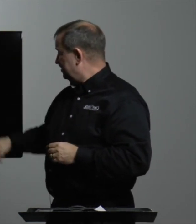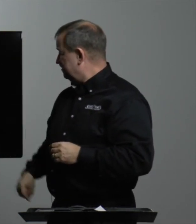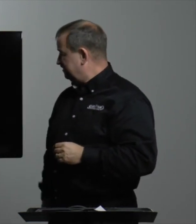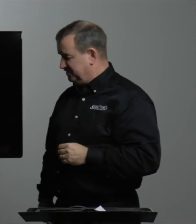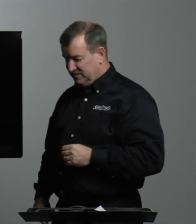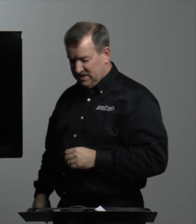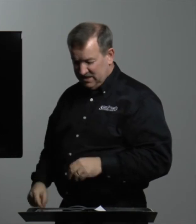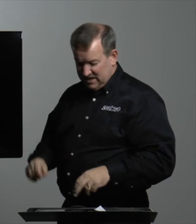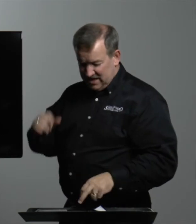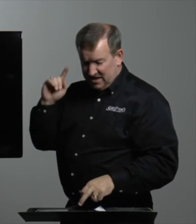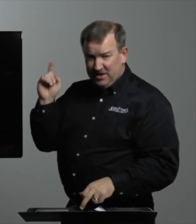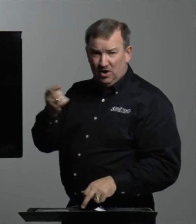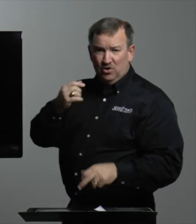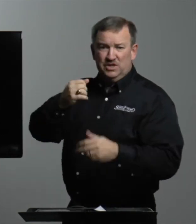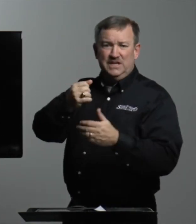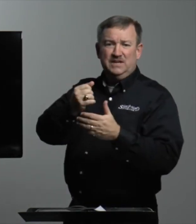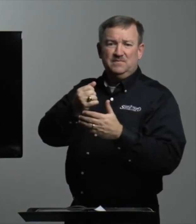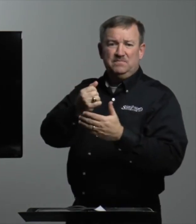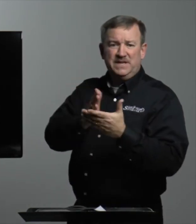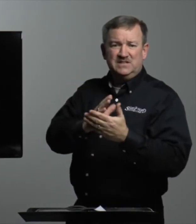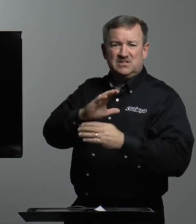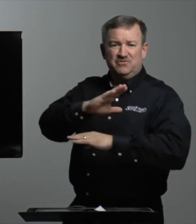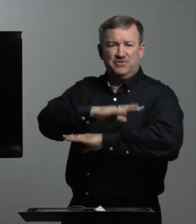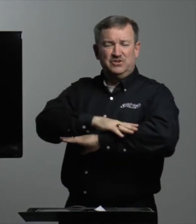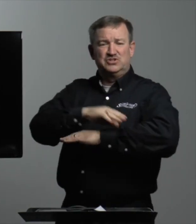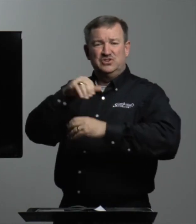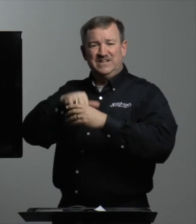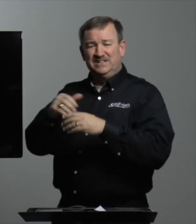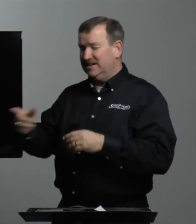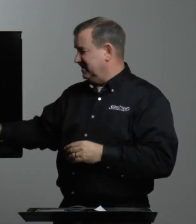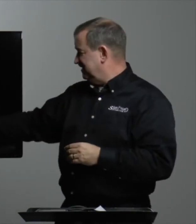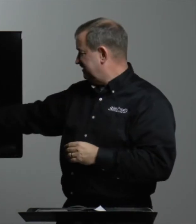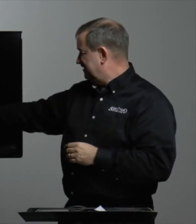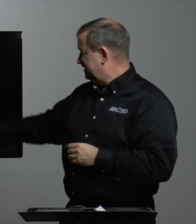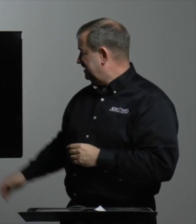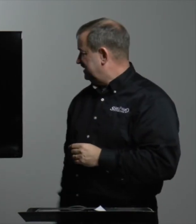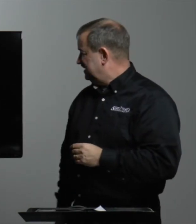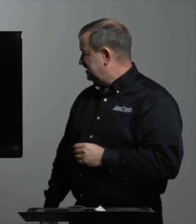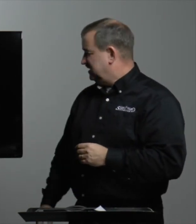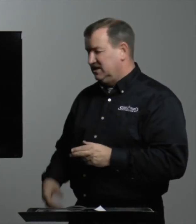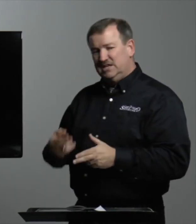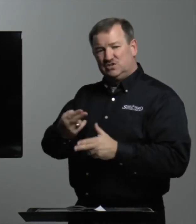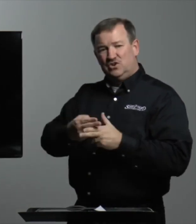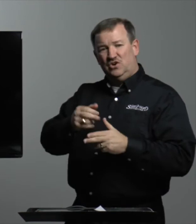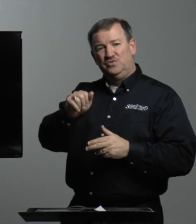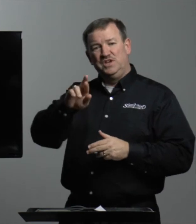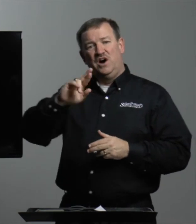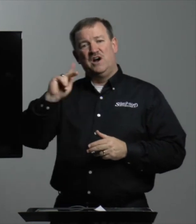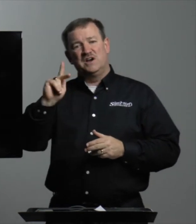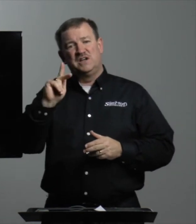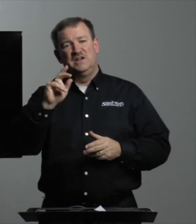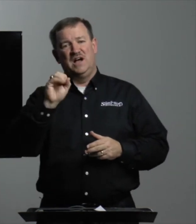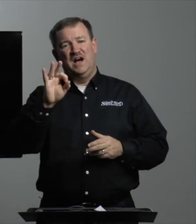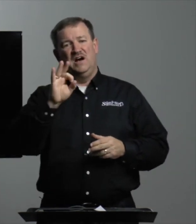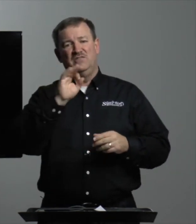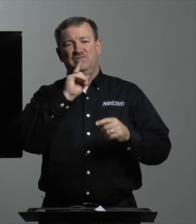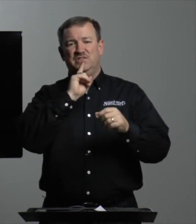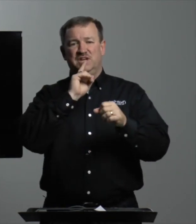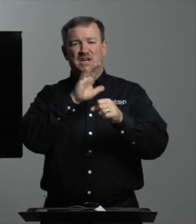room. And the only piece of furniture in there is called the Ark of the